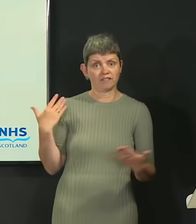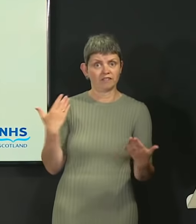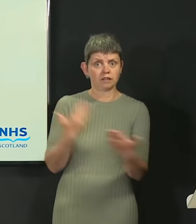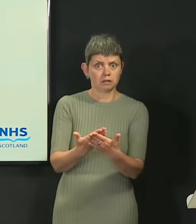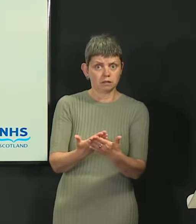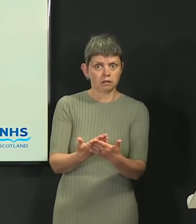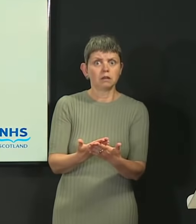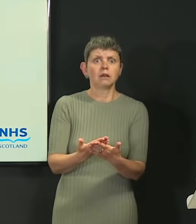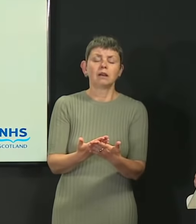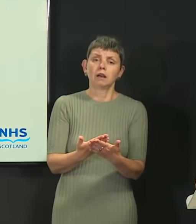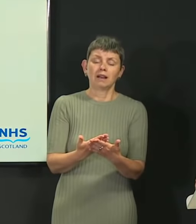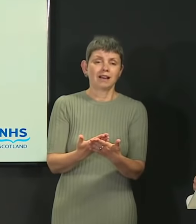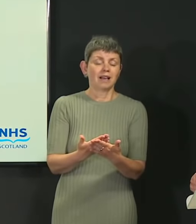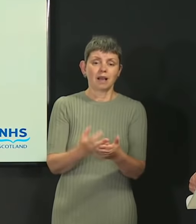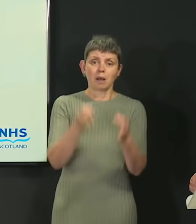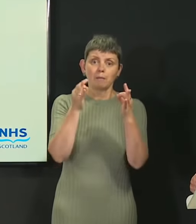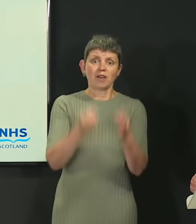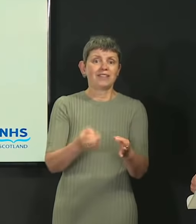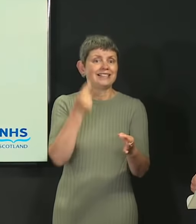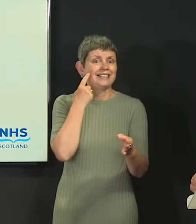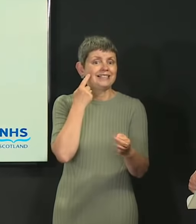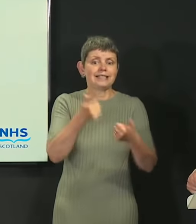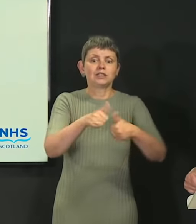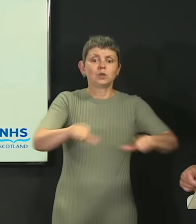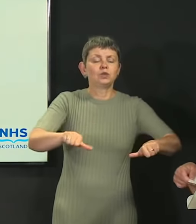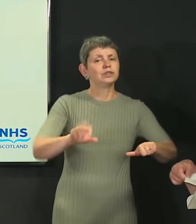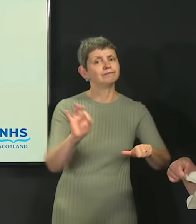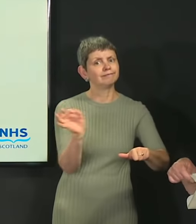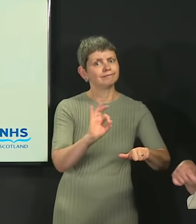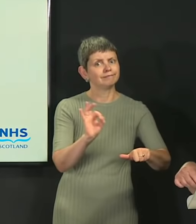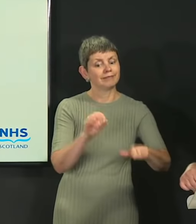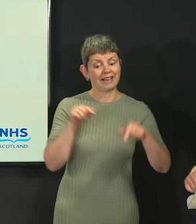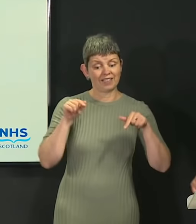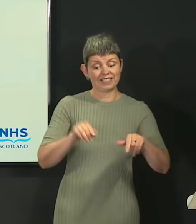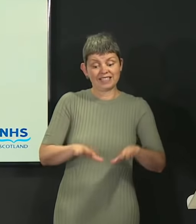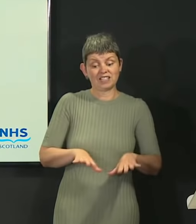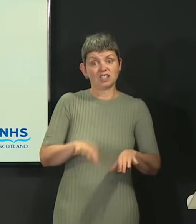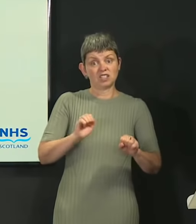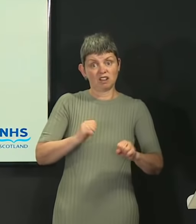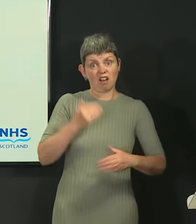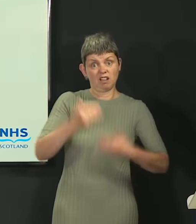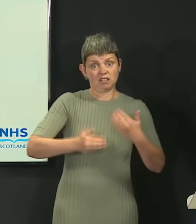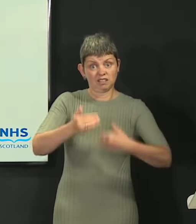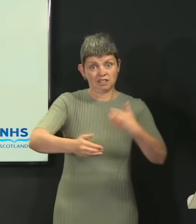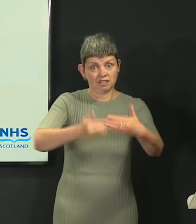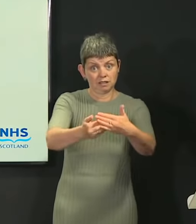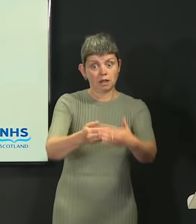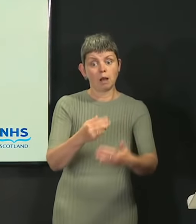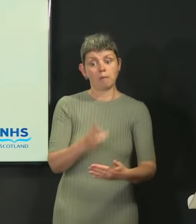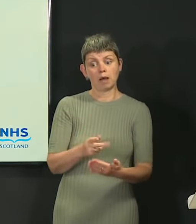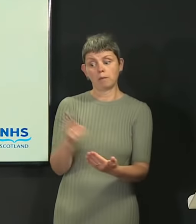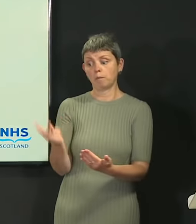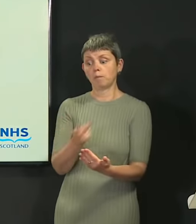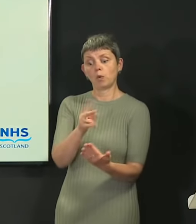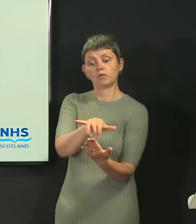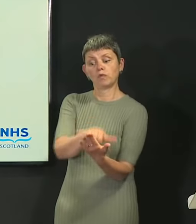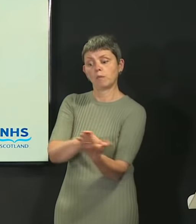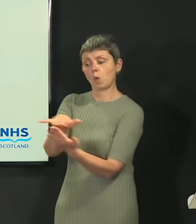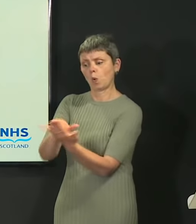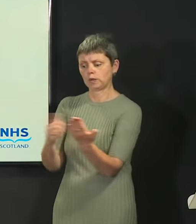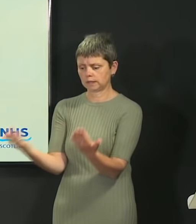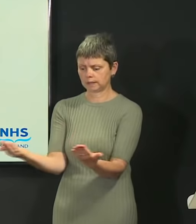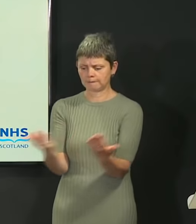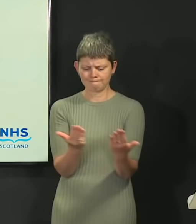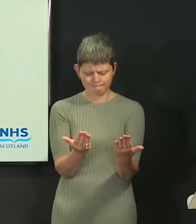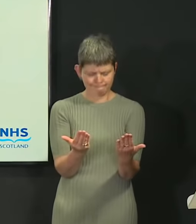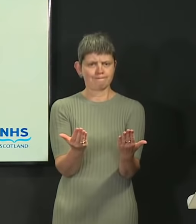and we are at the very start of our journey. But what we have done in our response to both these reports is focused on the